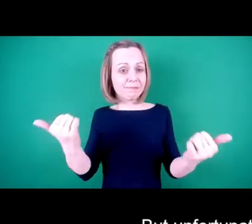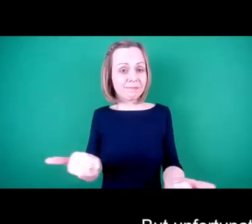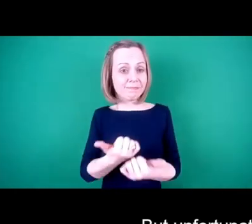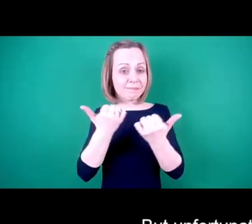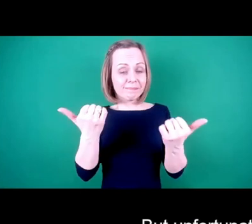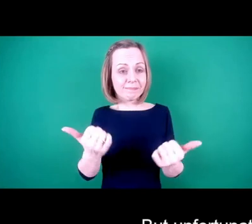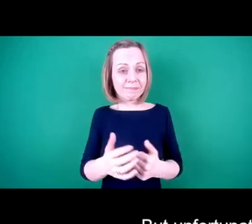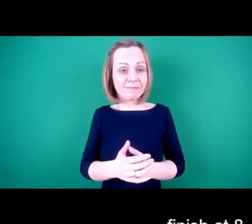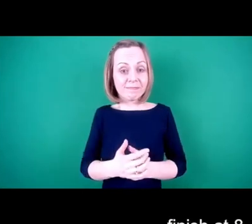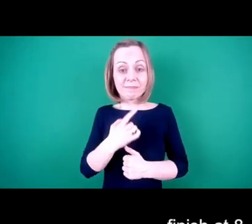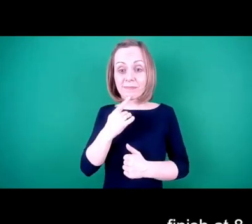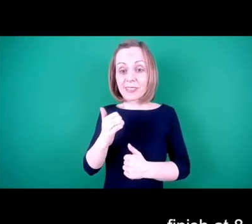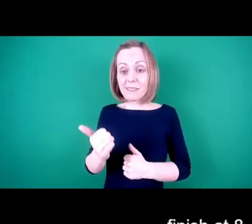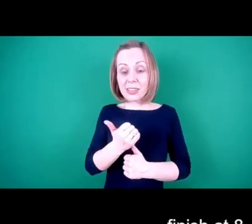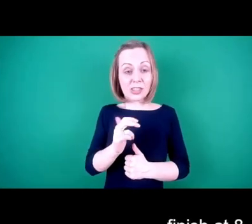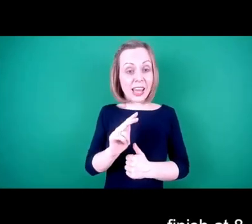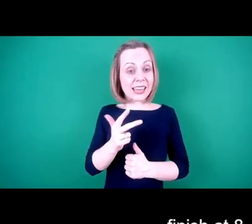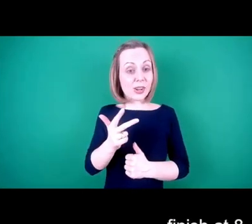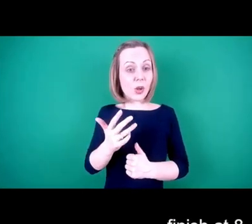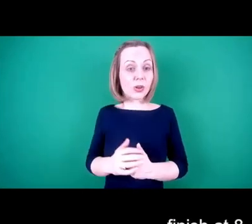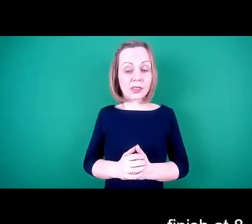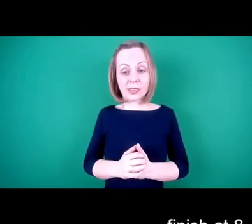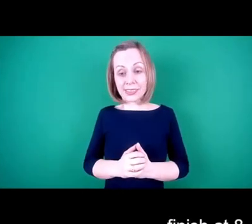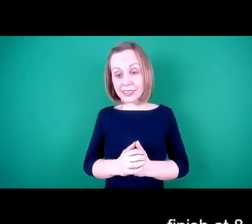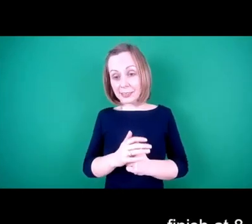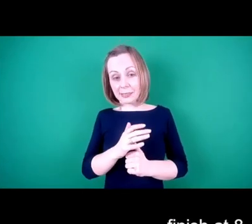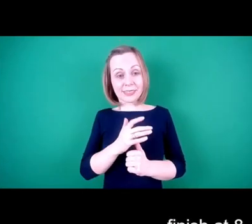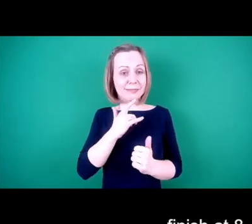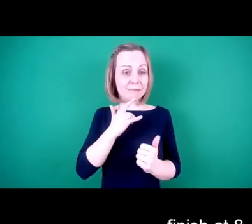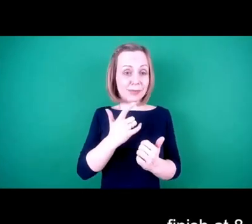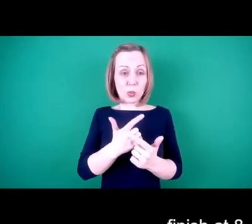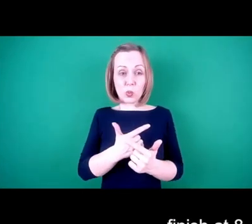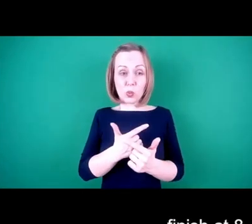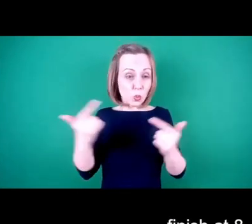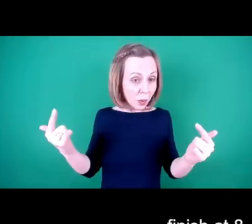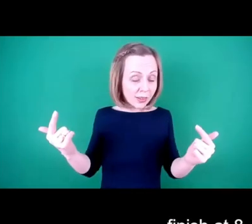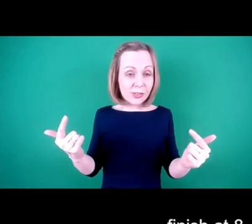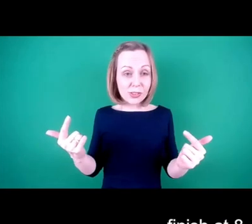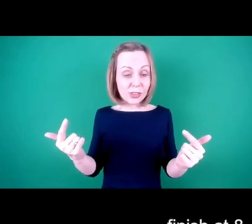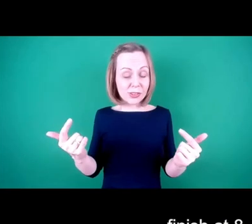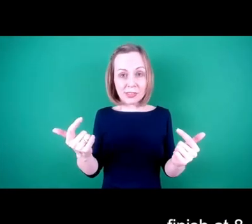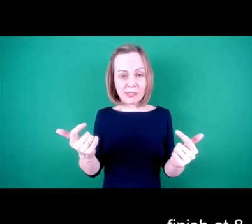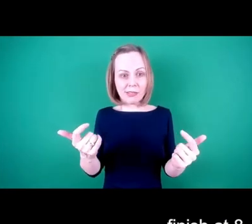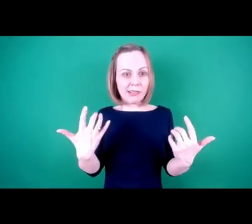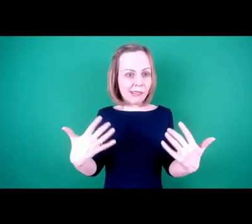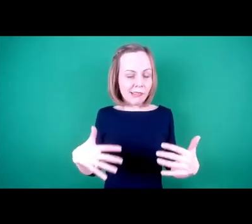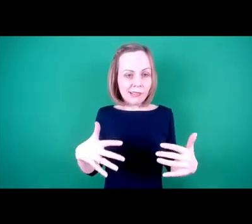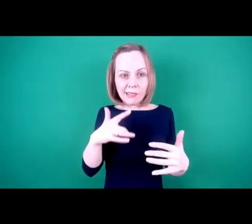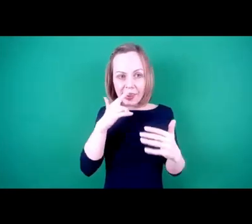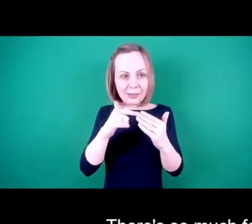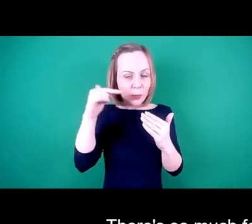We said we'd finish at eight. And there's just too much to go into at this point.